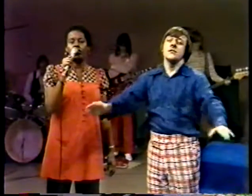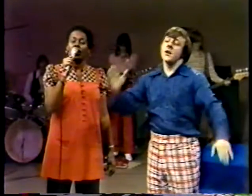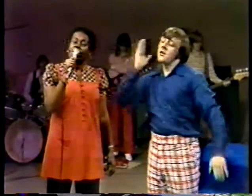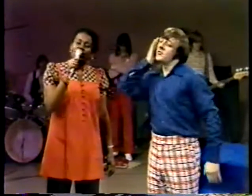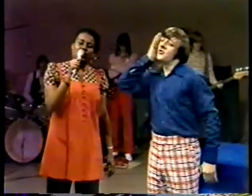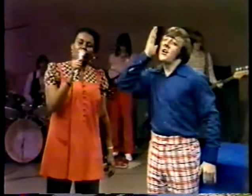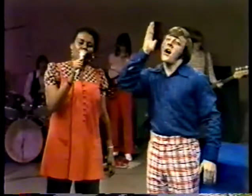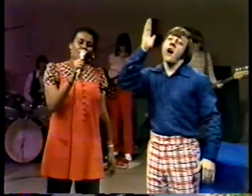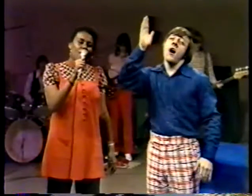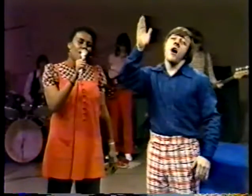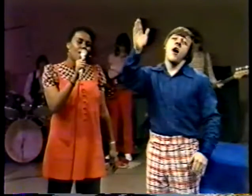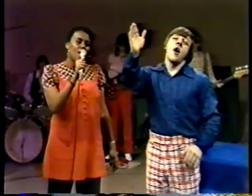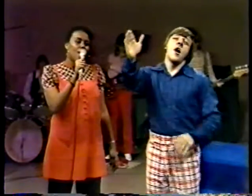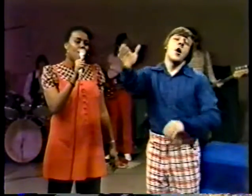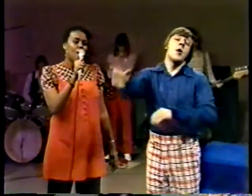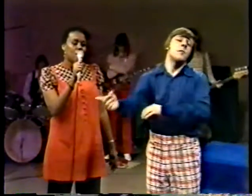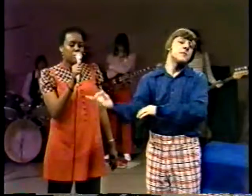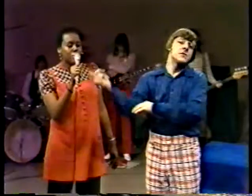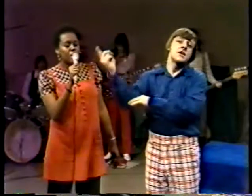someday.